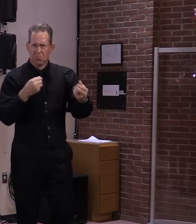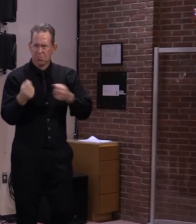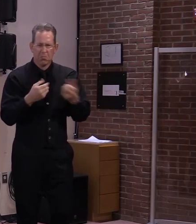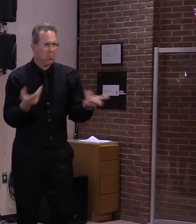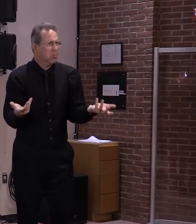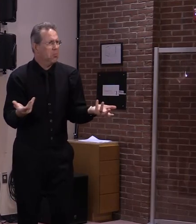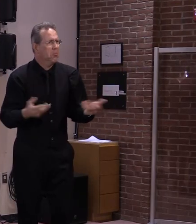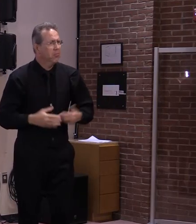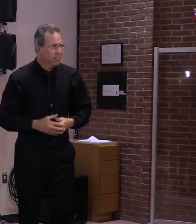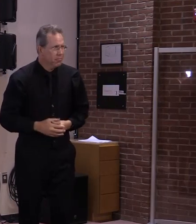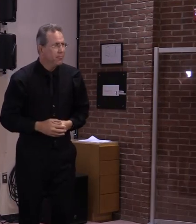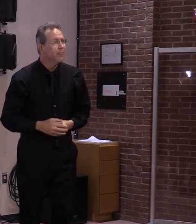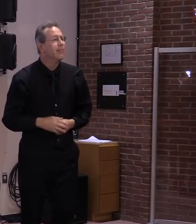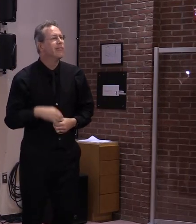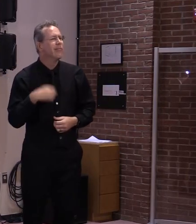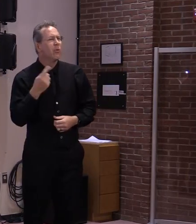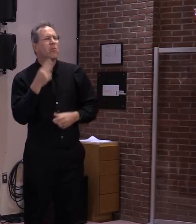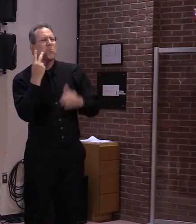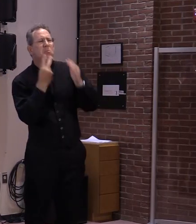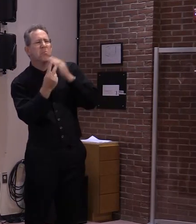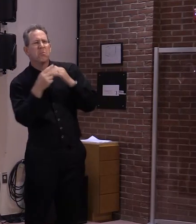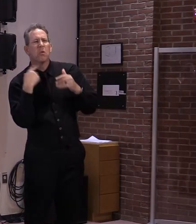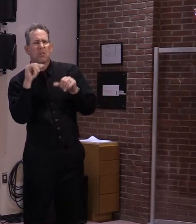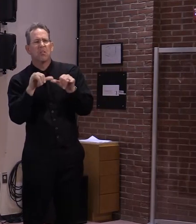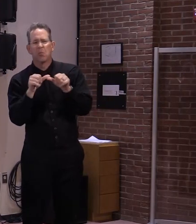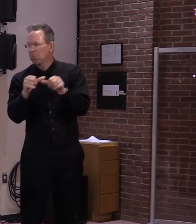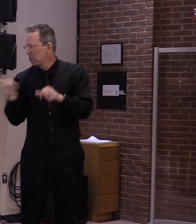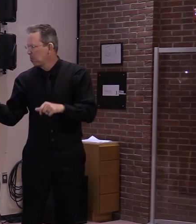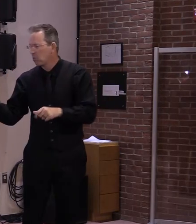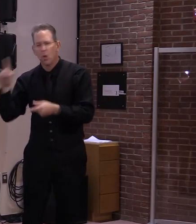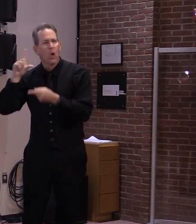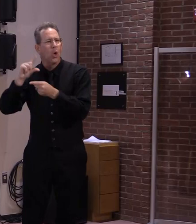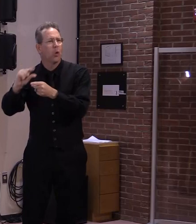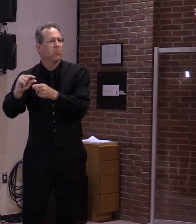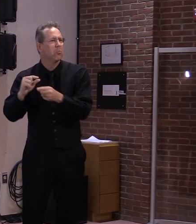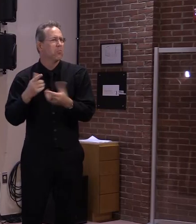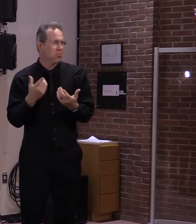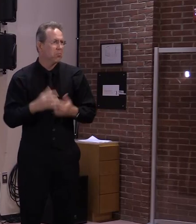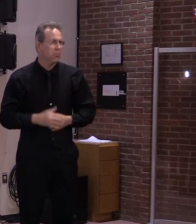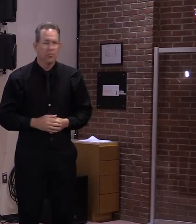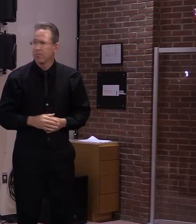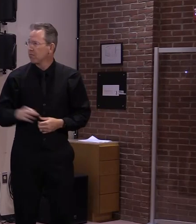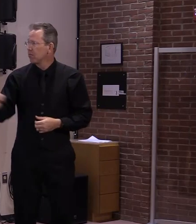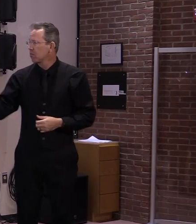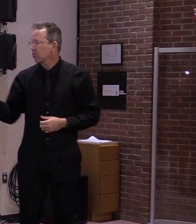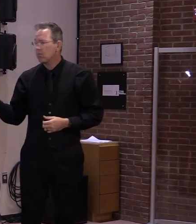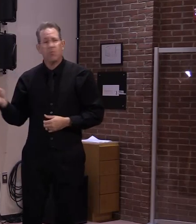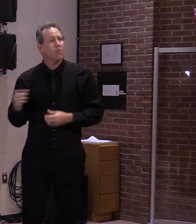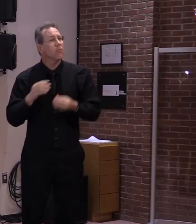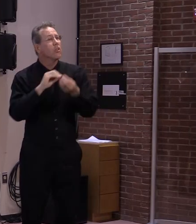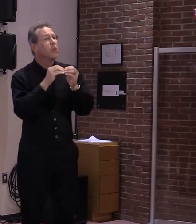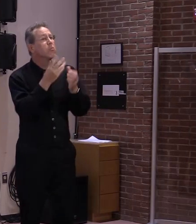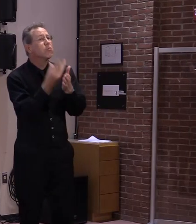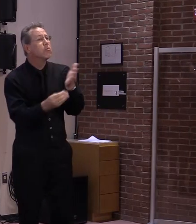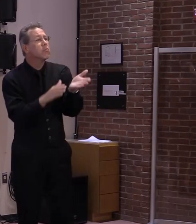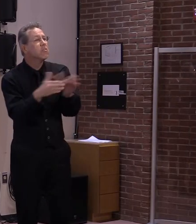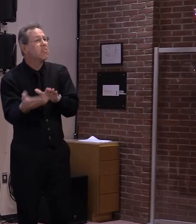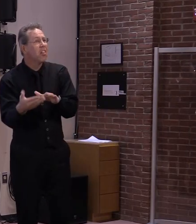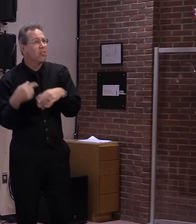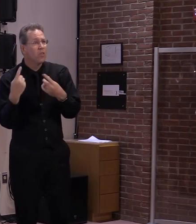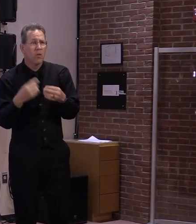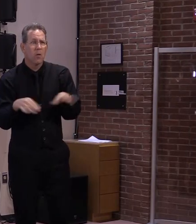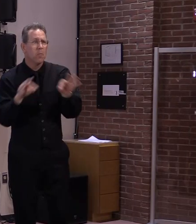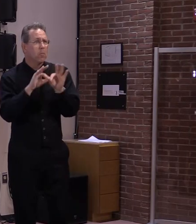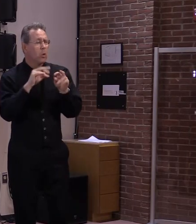these rates will continue to move even lower in the weeks ahead. Most importantly though, Vermont did not report a